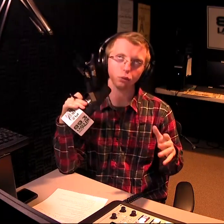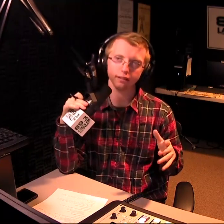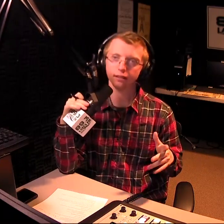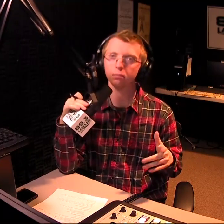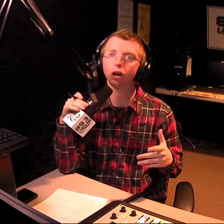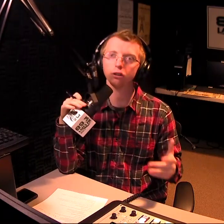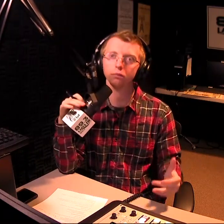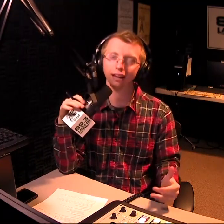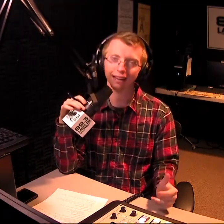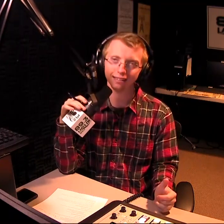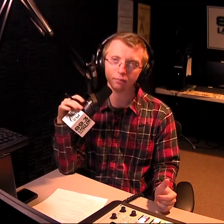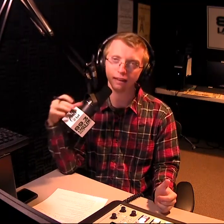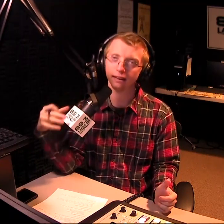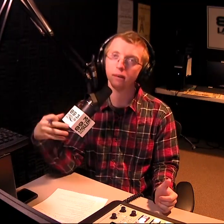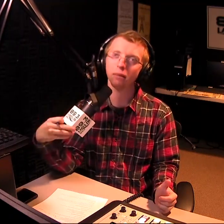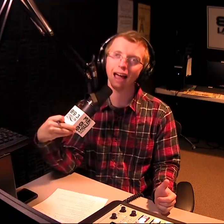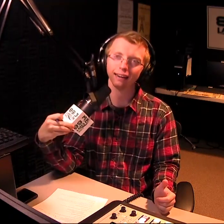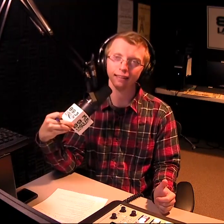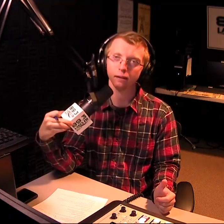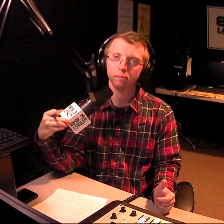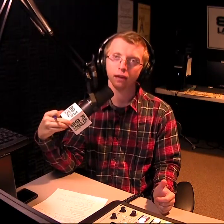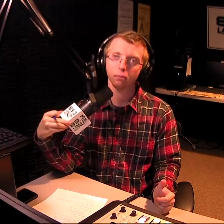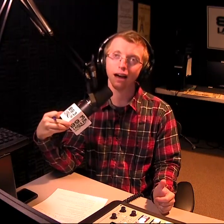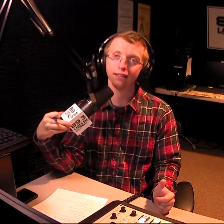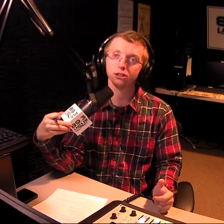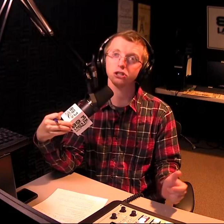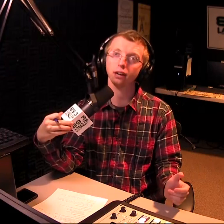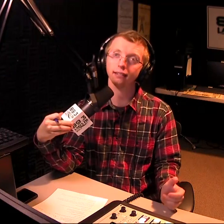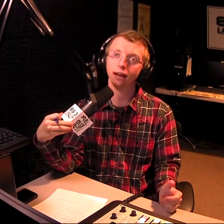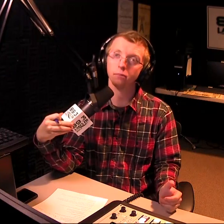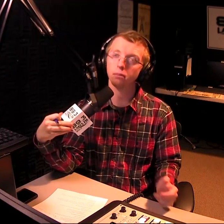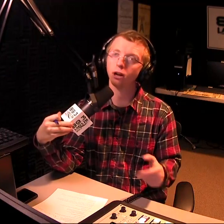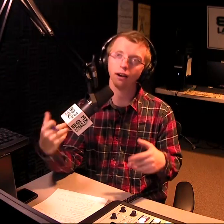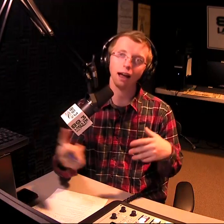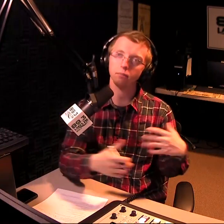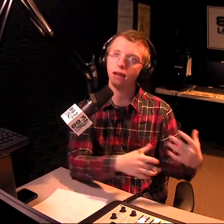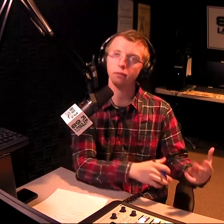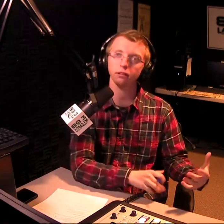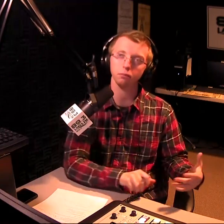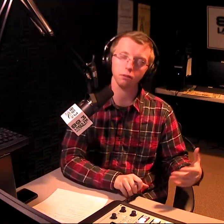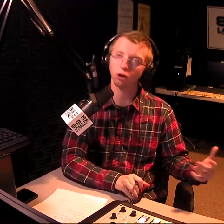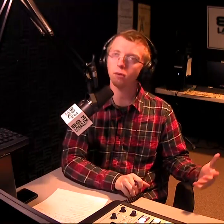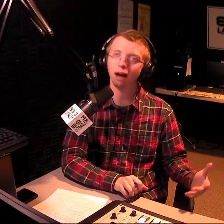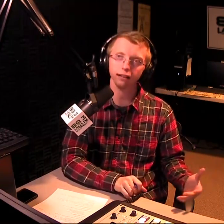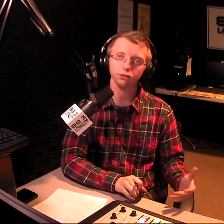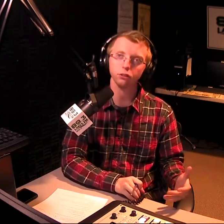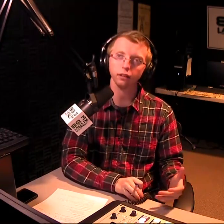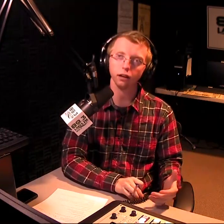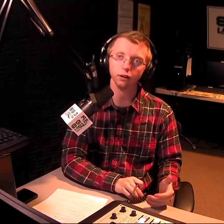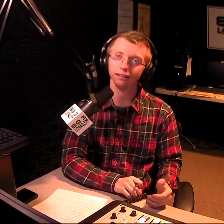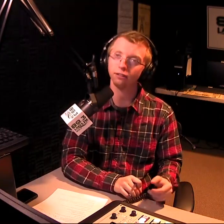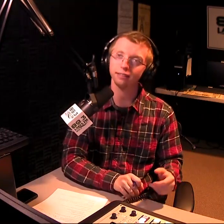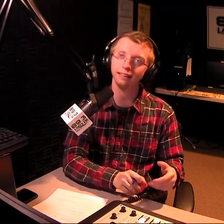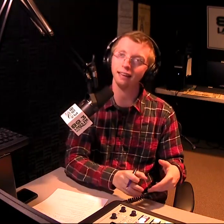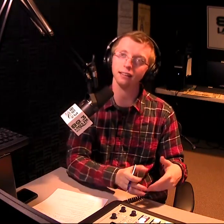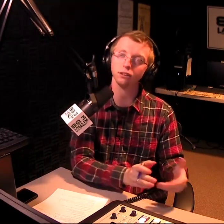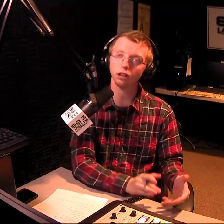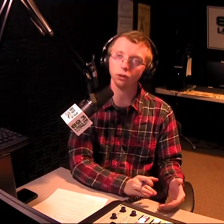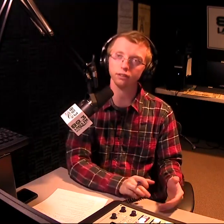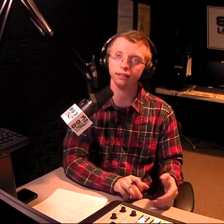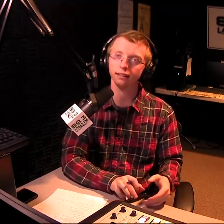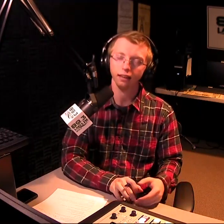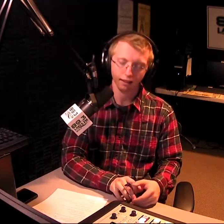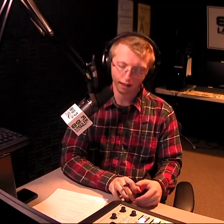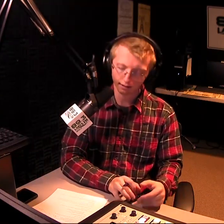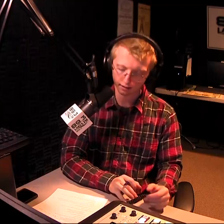interest in ballroom dancing being impacted by this shutdown? People are not able, people are going by the studio and they're seeing that